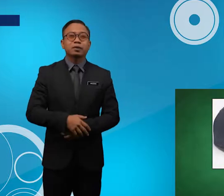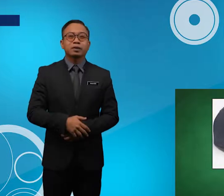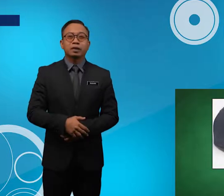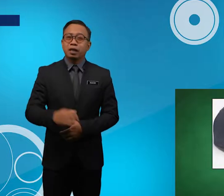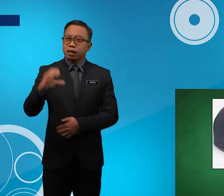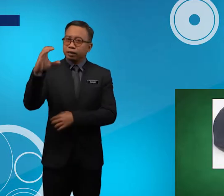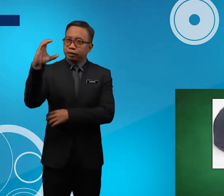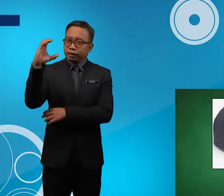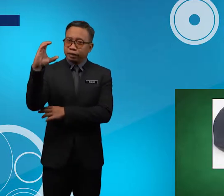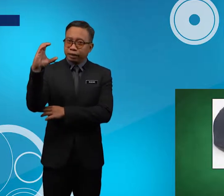Next